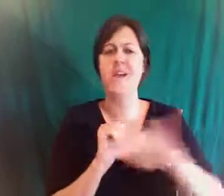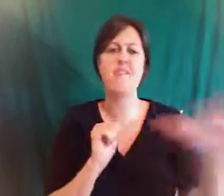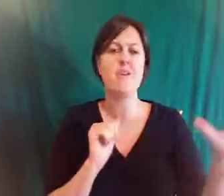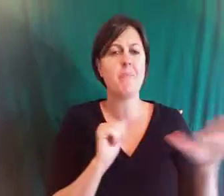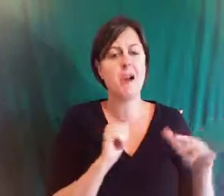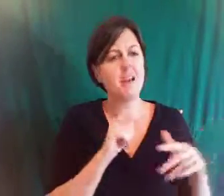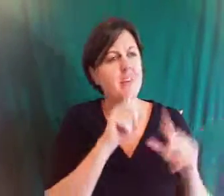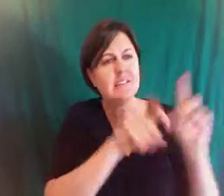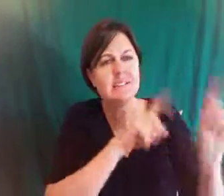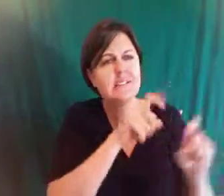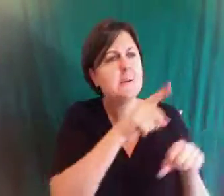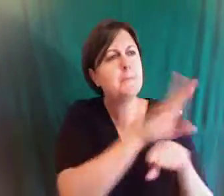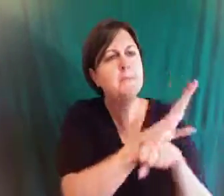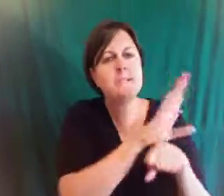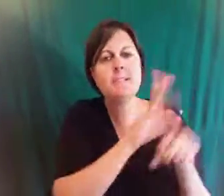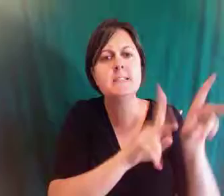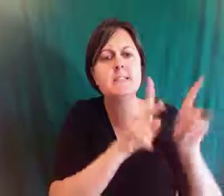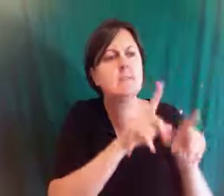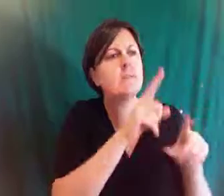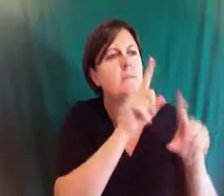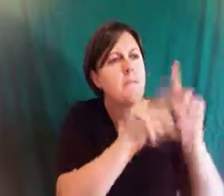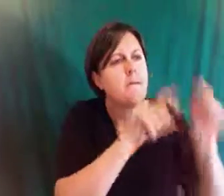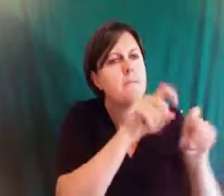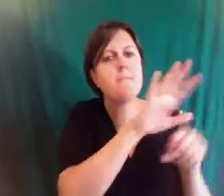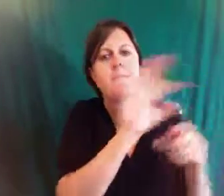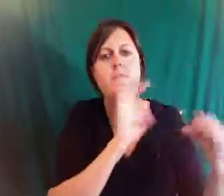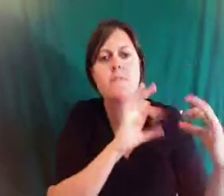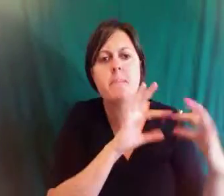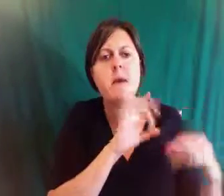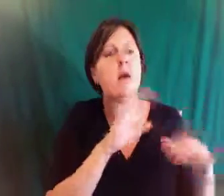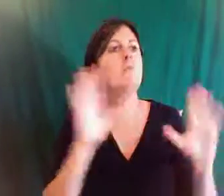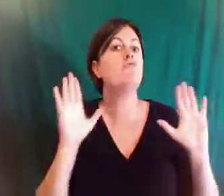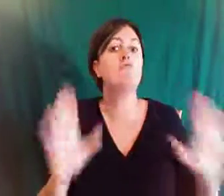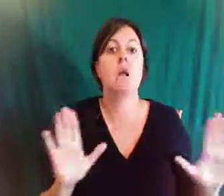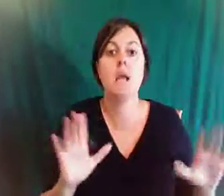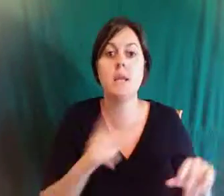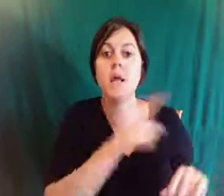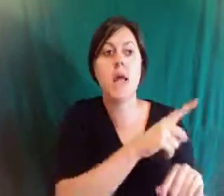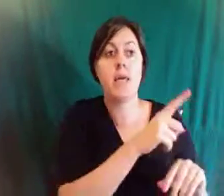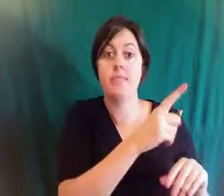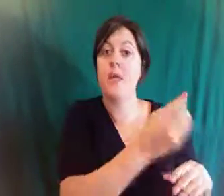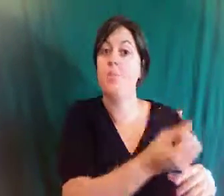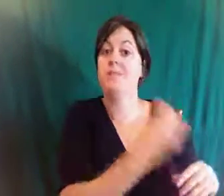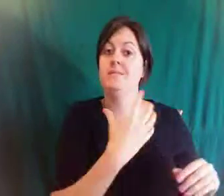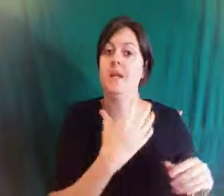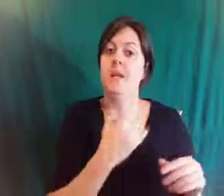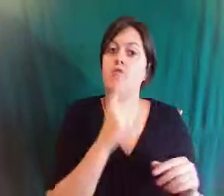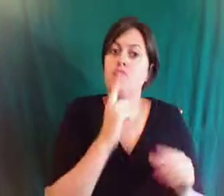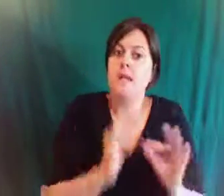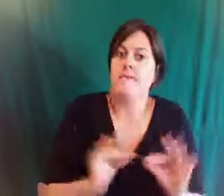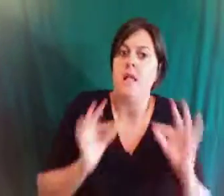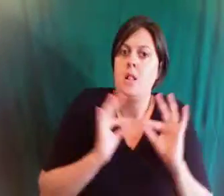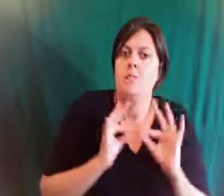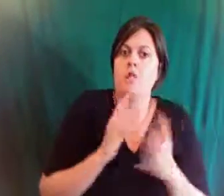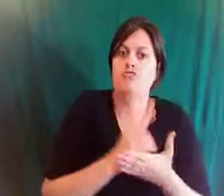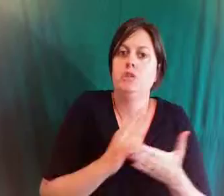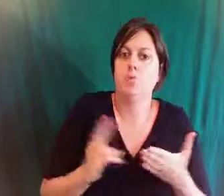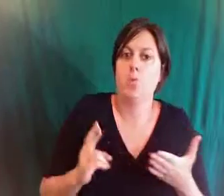only did i get great feedback but they started sending significant resources my way yeah because people people want to